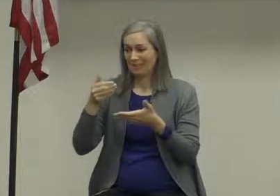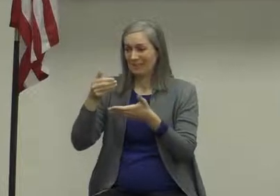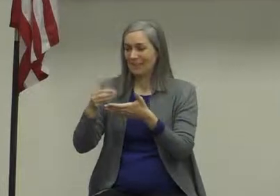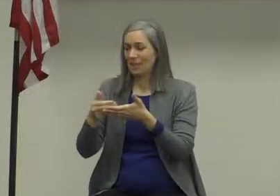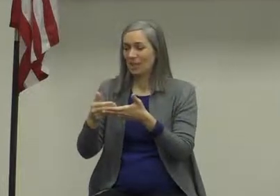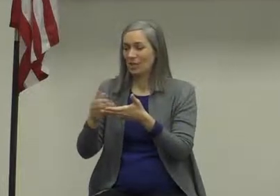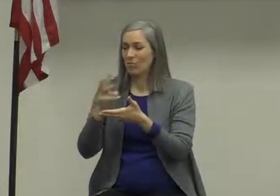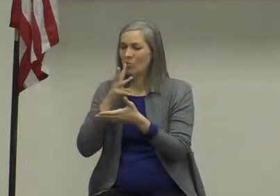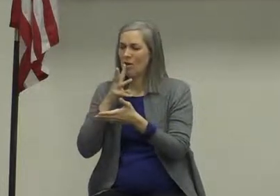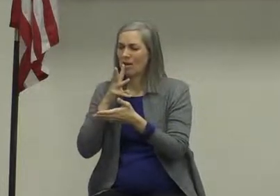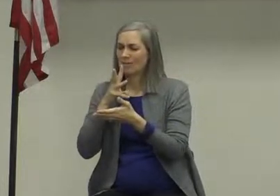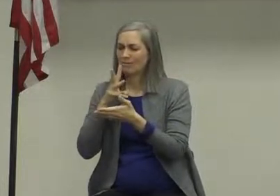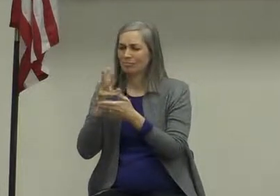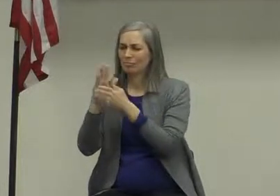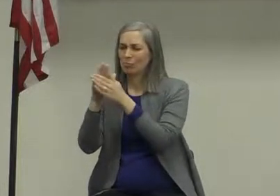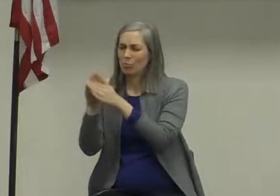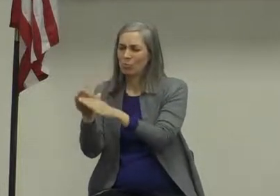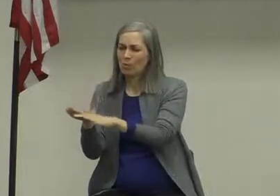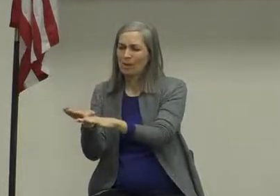he restores my soul